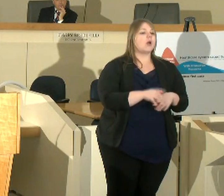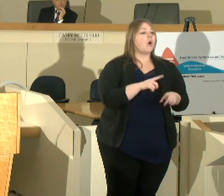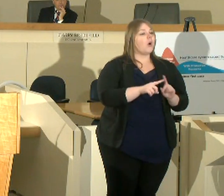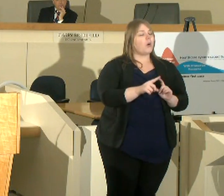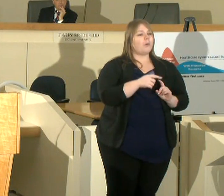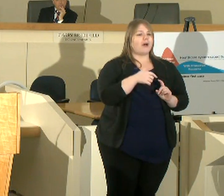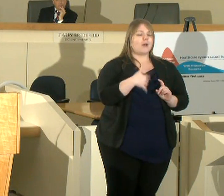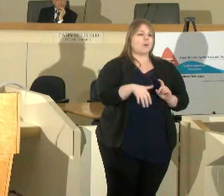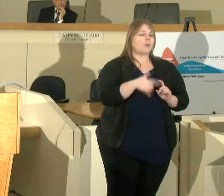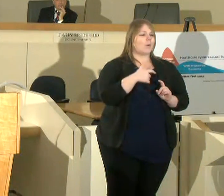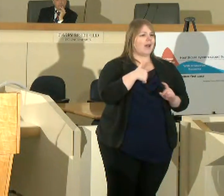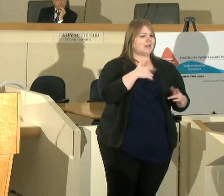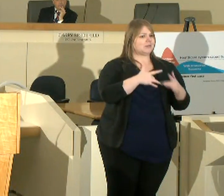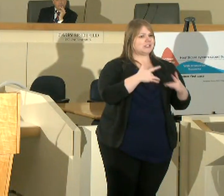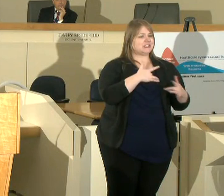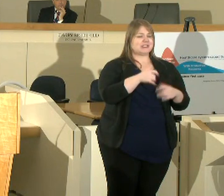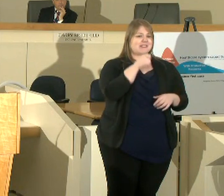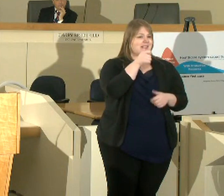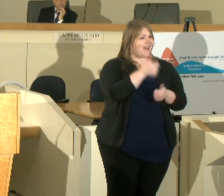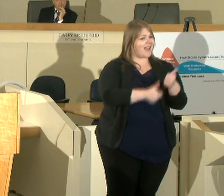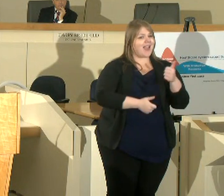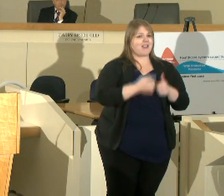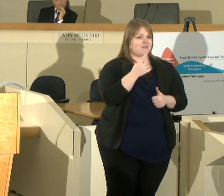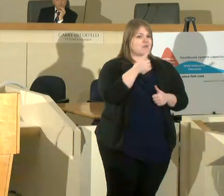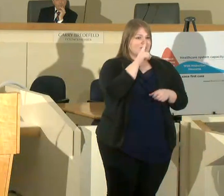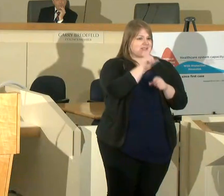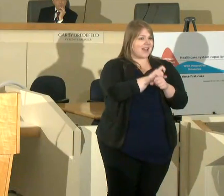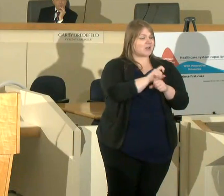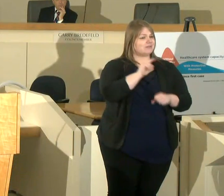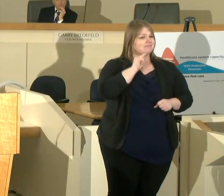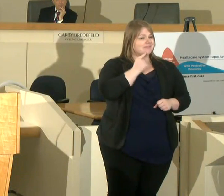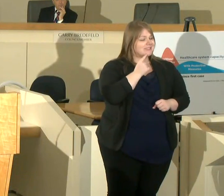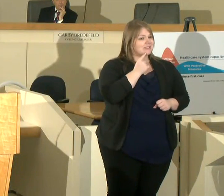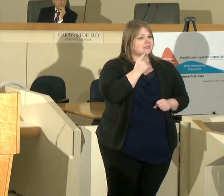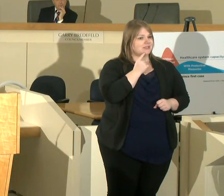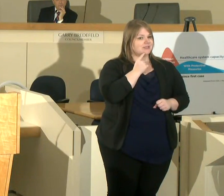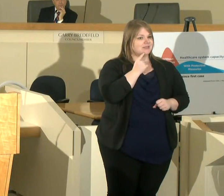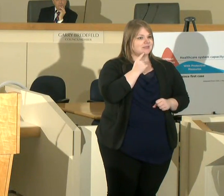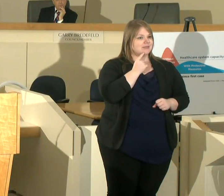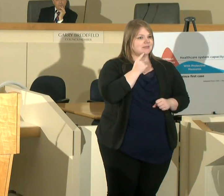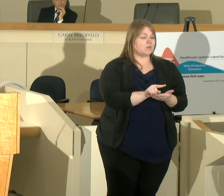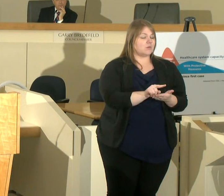greatly concerned that not everyone is taking this seriously enough